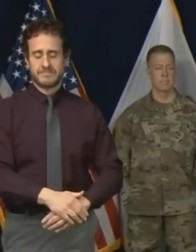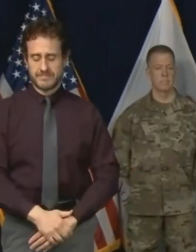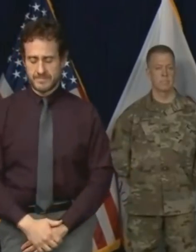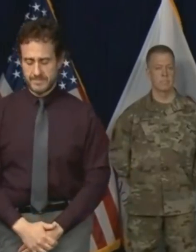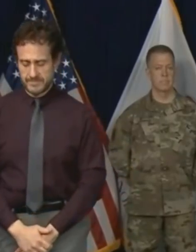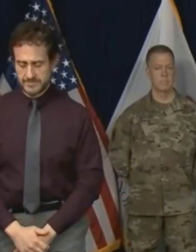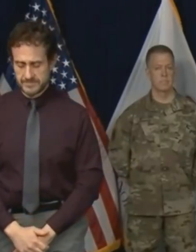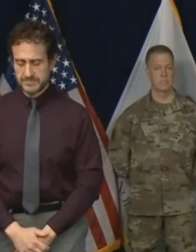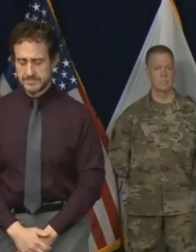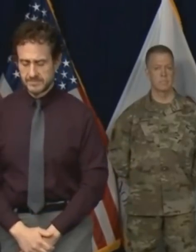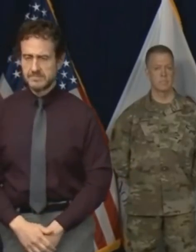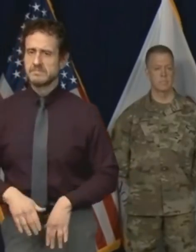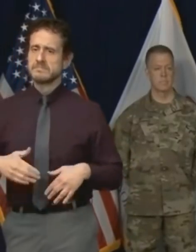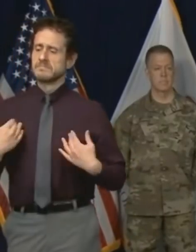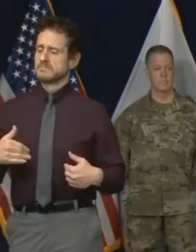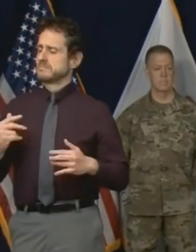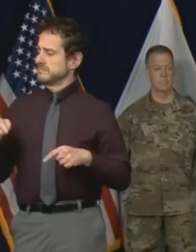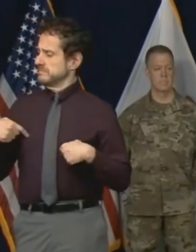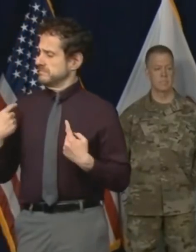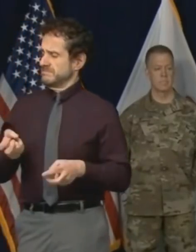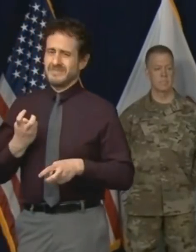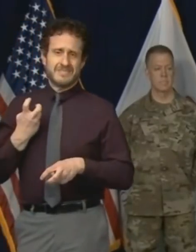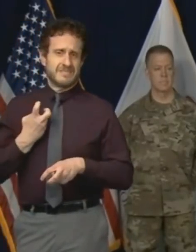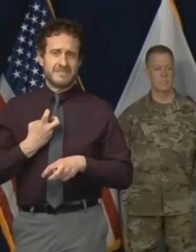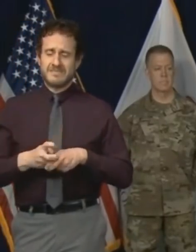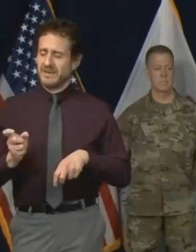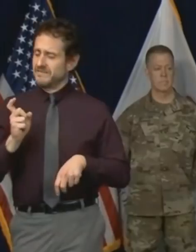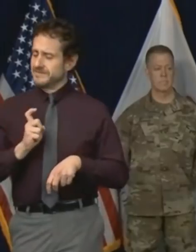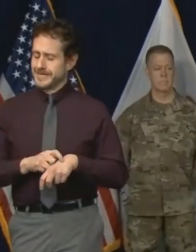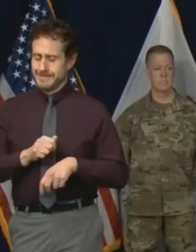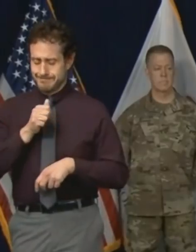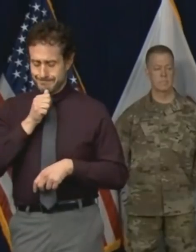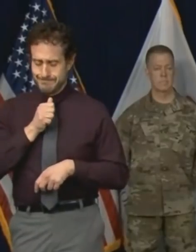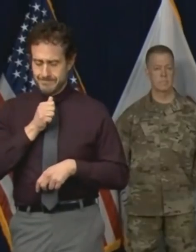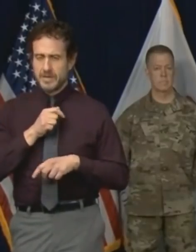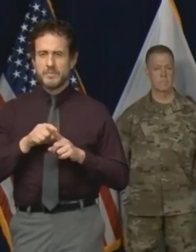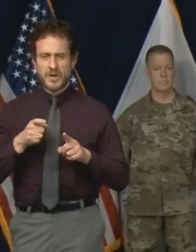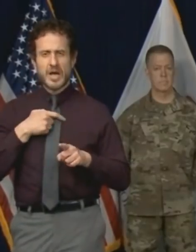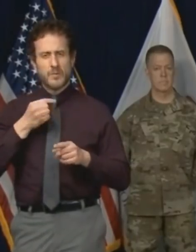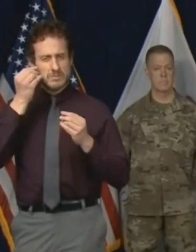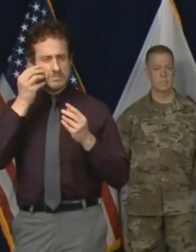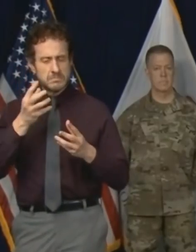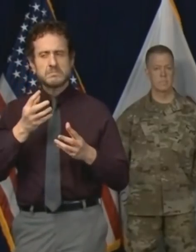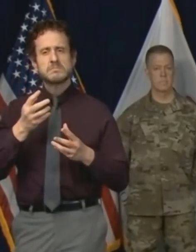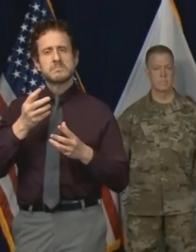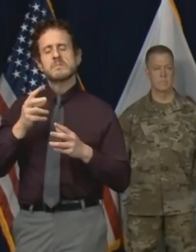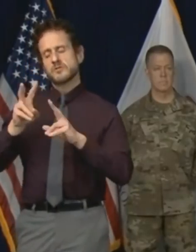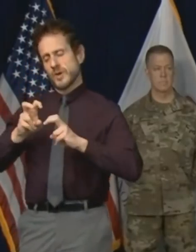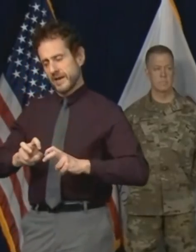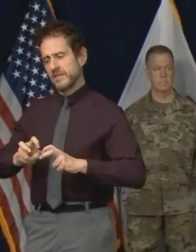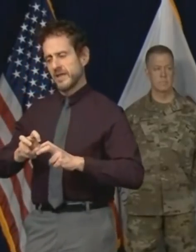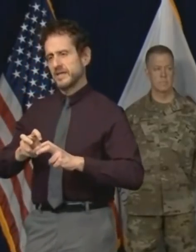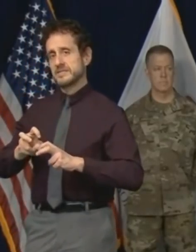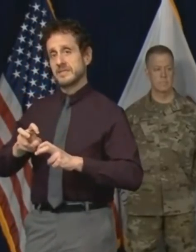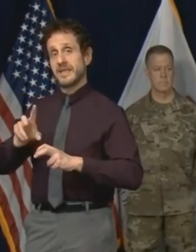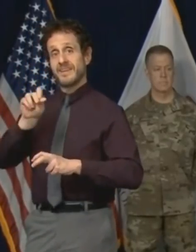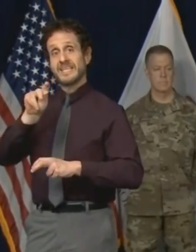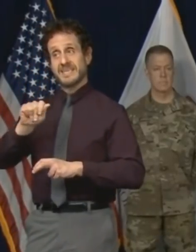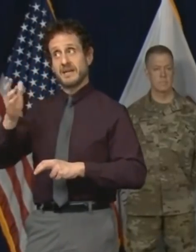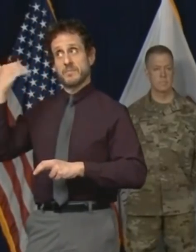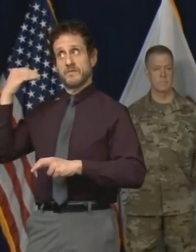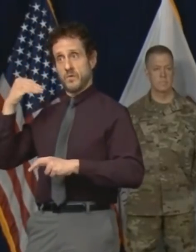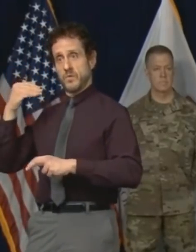During these difficult times I'd like to share information about recent analysis of early data to offer even just a glimmer of hope.